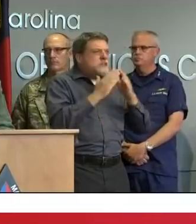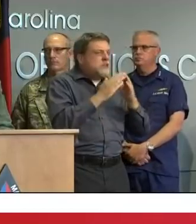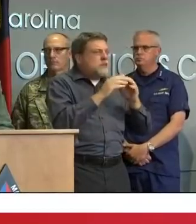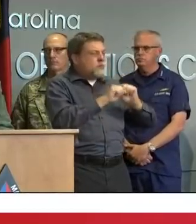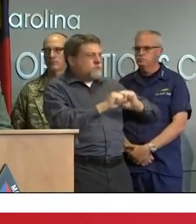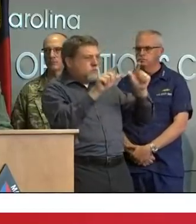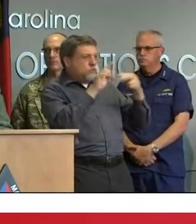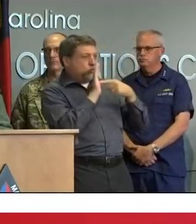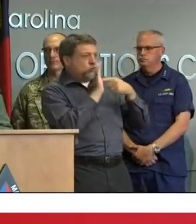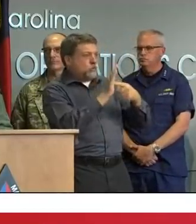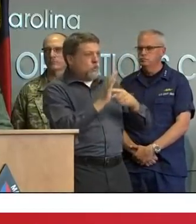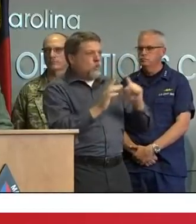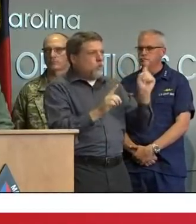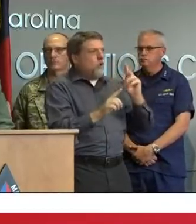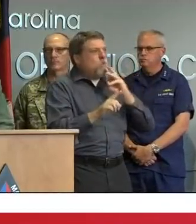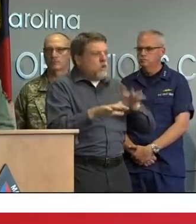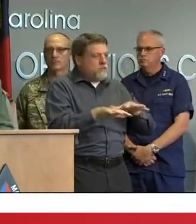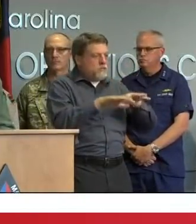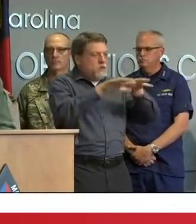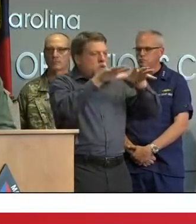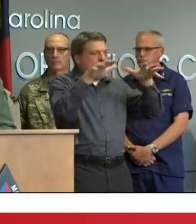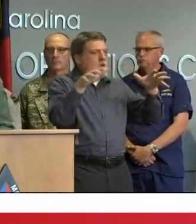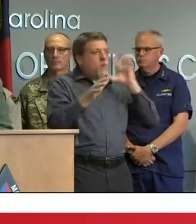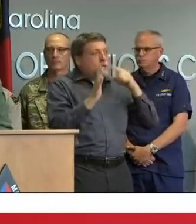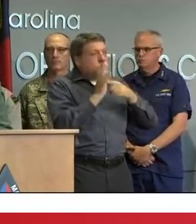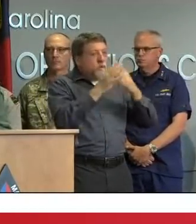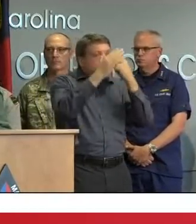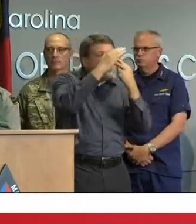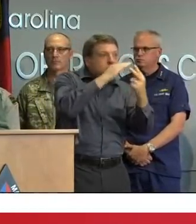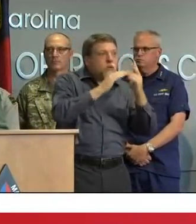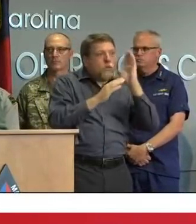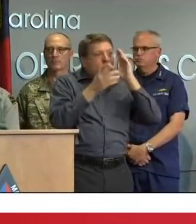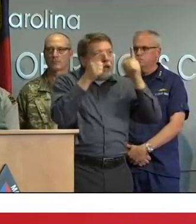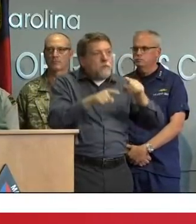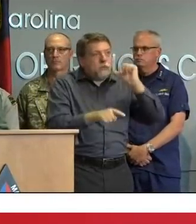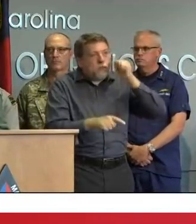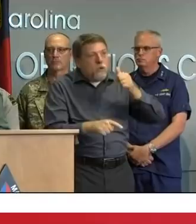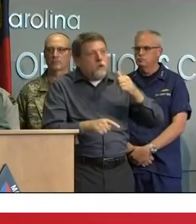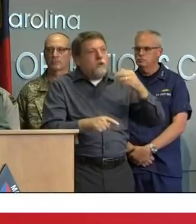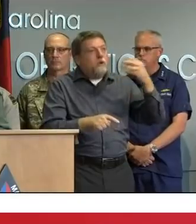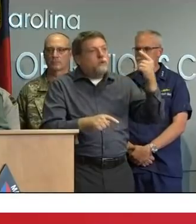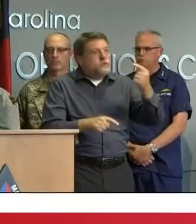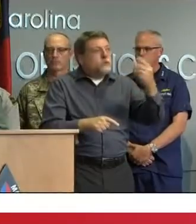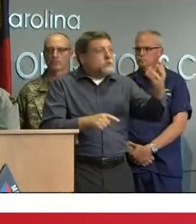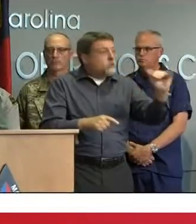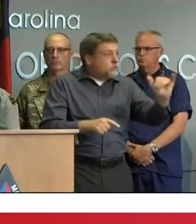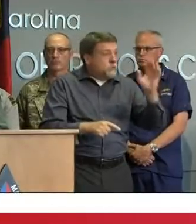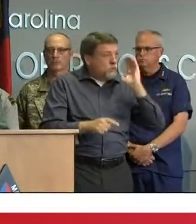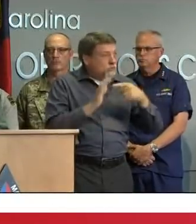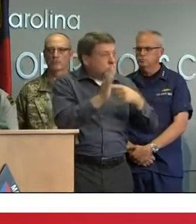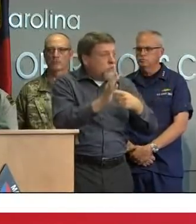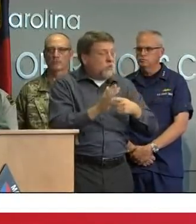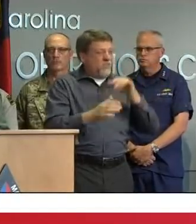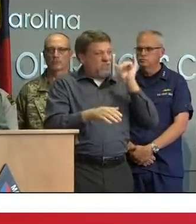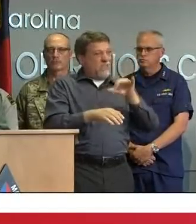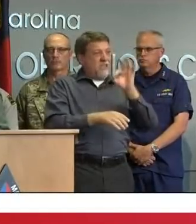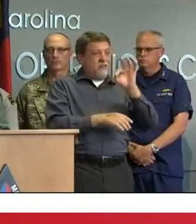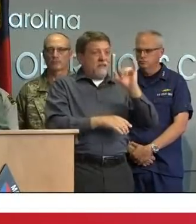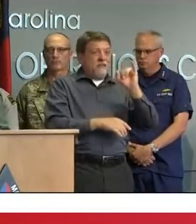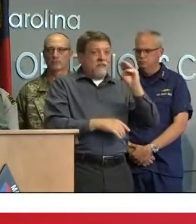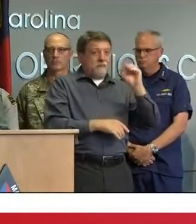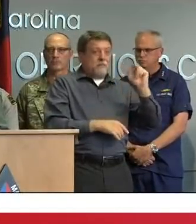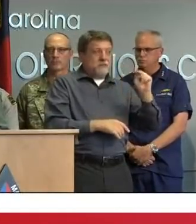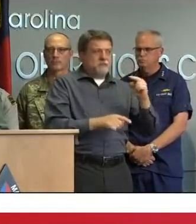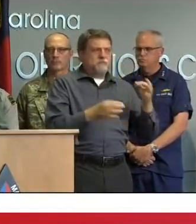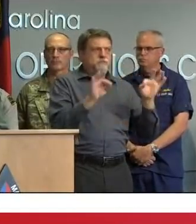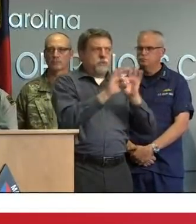as always begin always make sure that you follow the guidance of your local officials and stay in touch with your